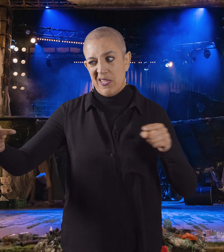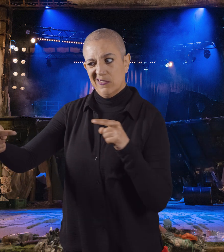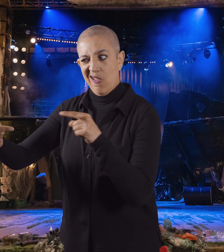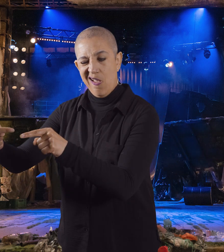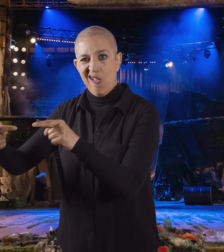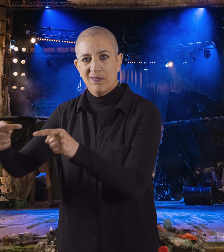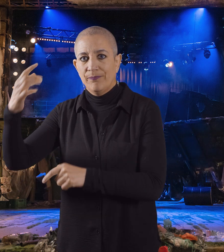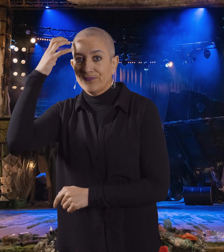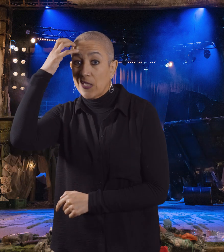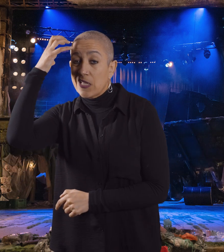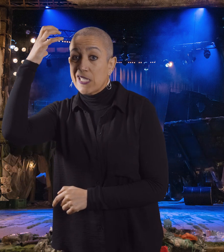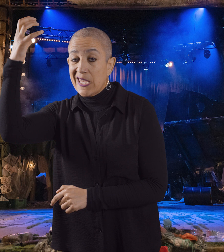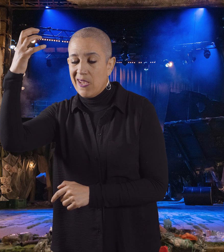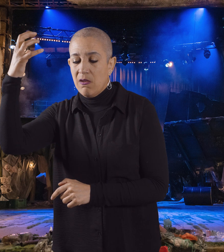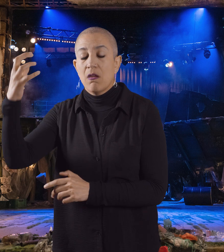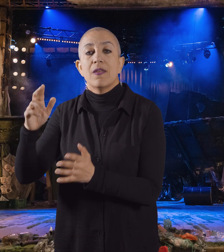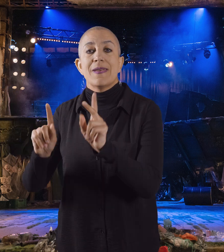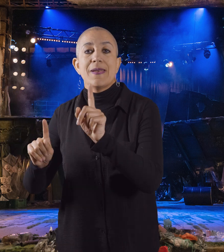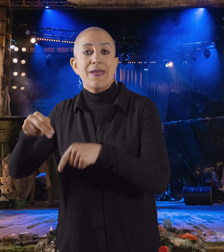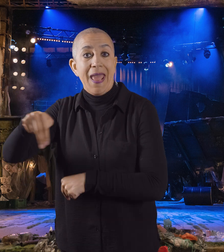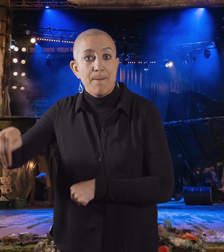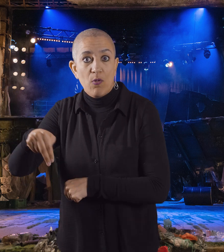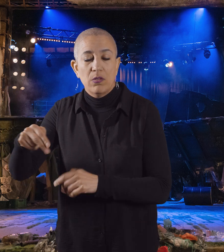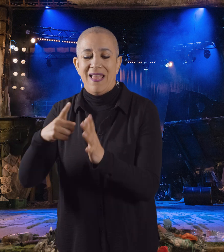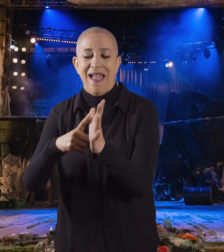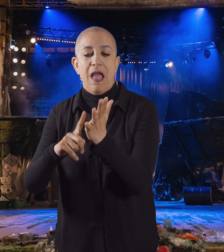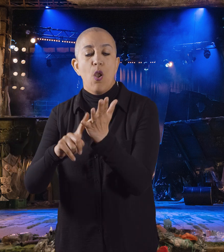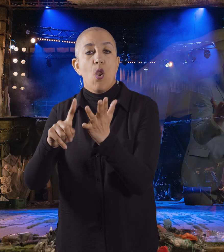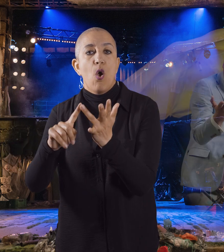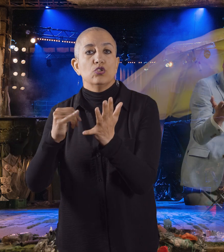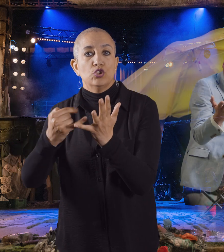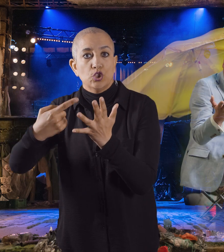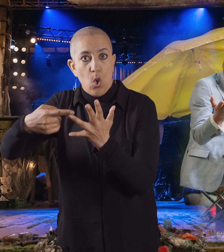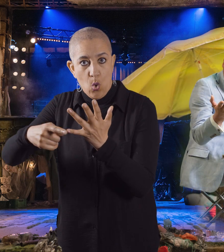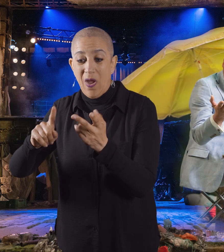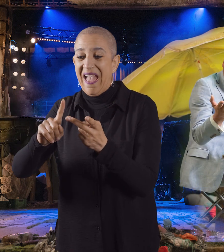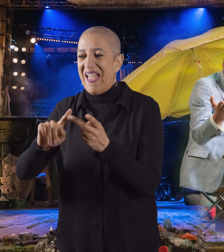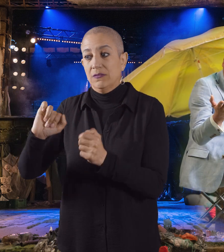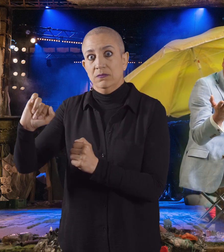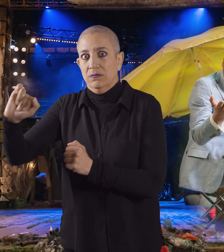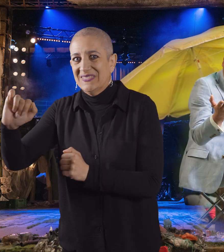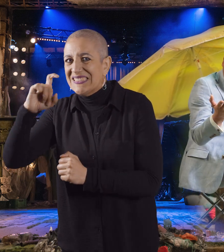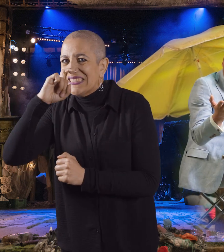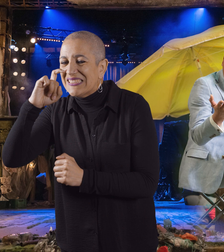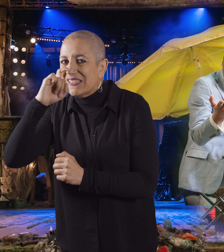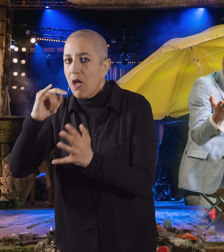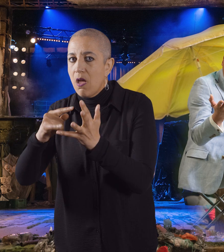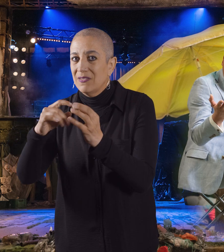Alonso, the King of Naples, and the King's sister, Sebastian, with their help,